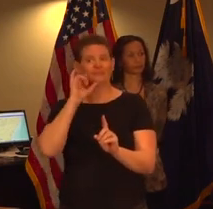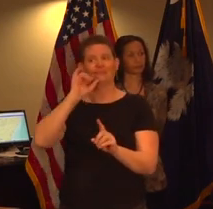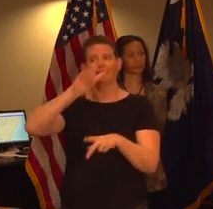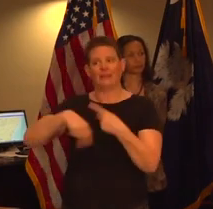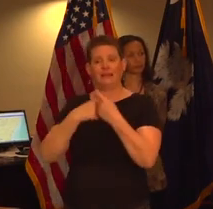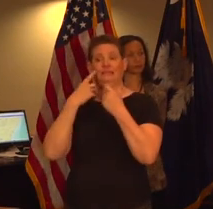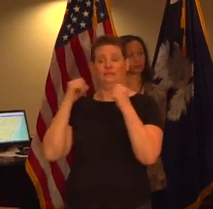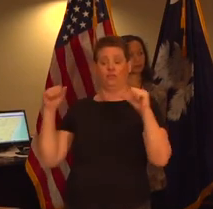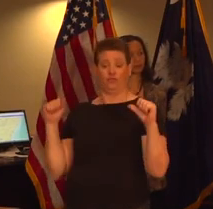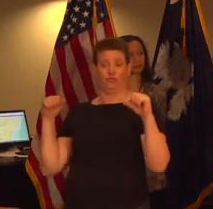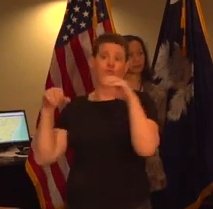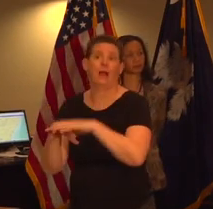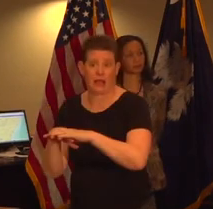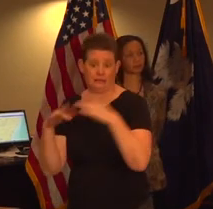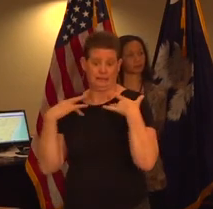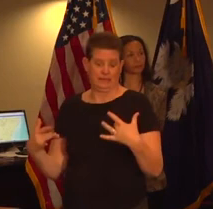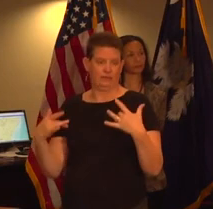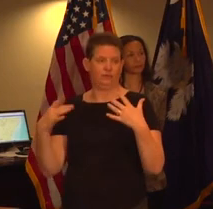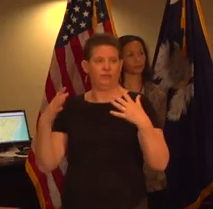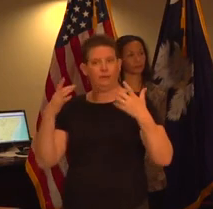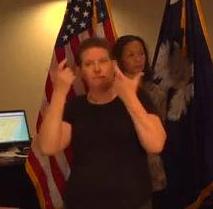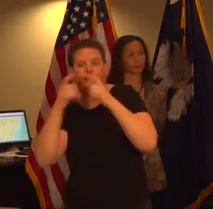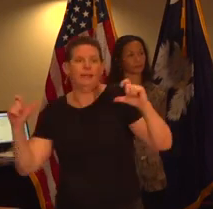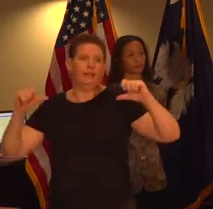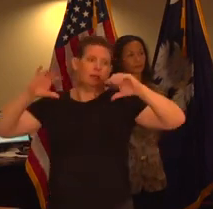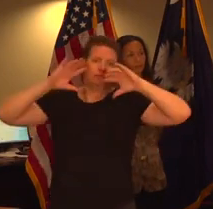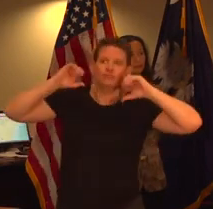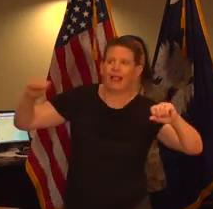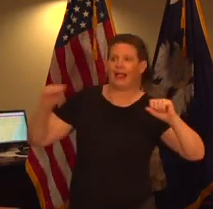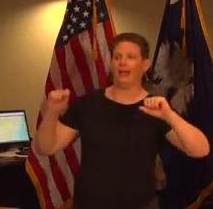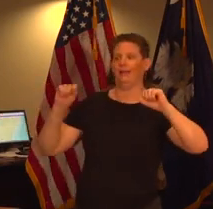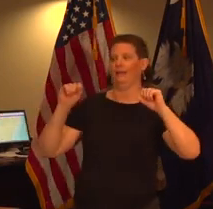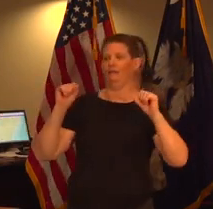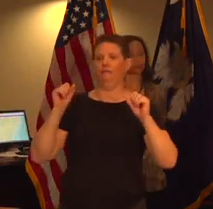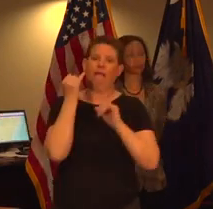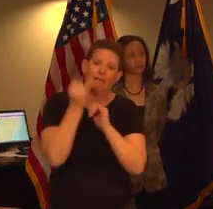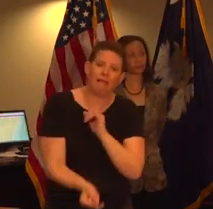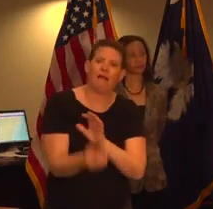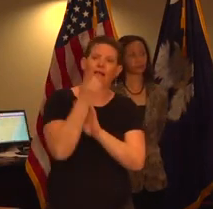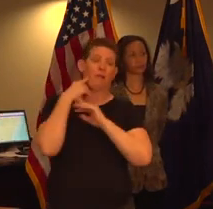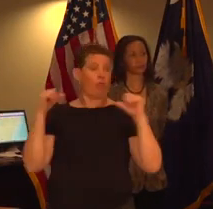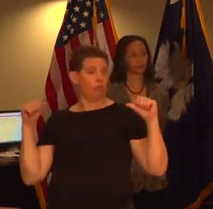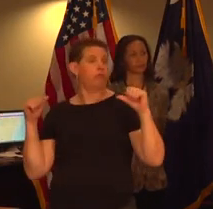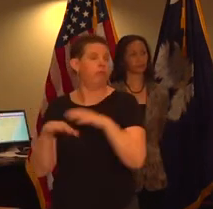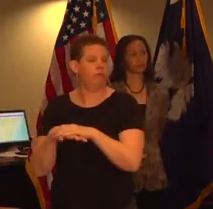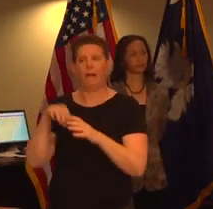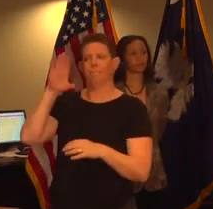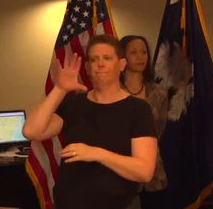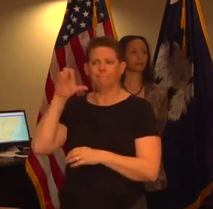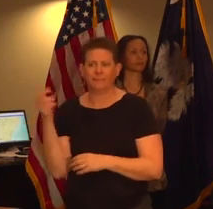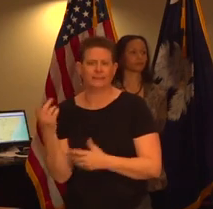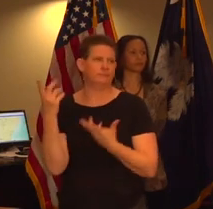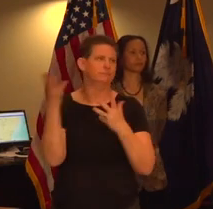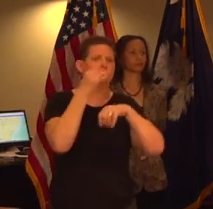that are often a boisterous often are large all sometimes spontaneous we've seen them at the beaches we've seen them on some of